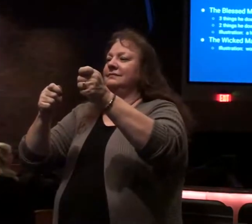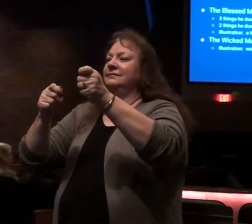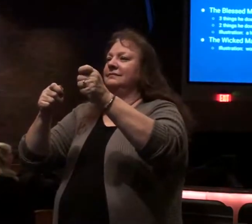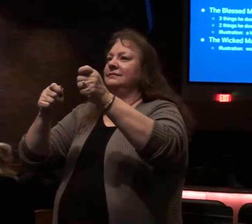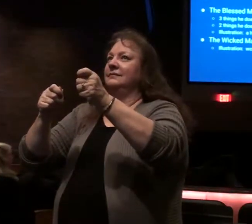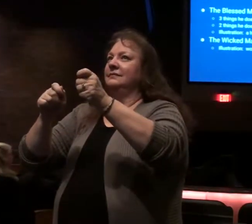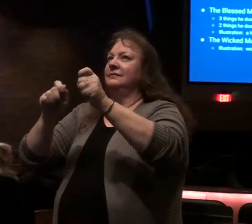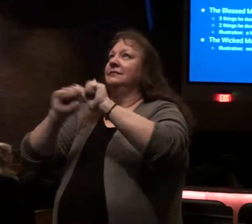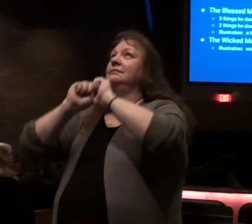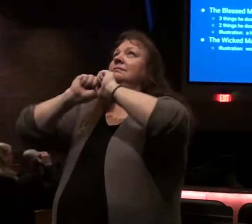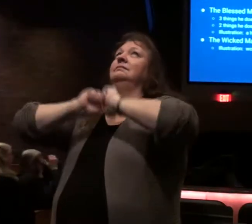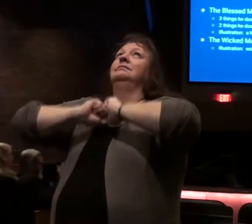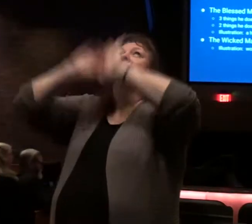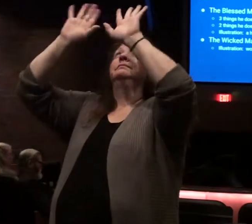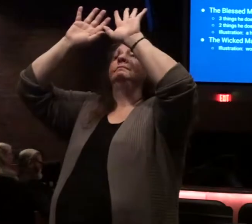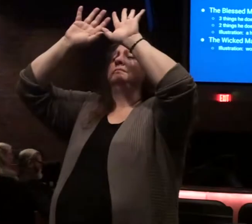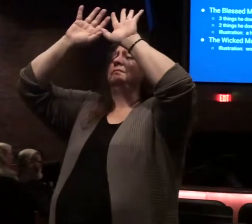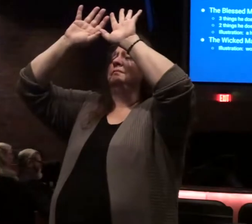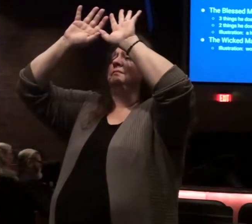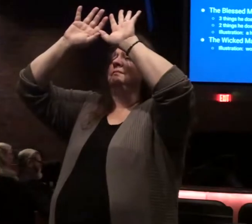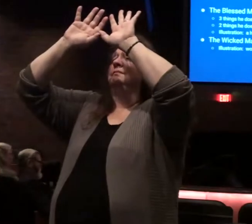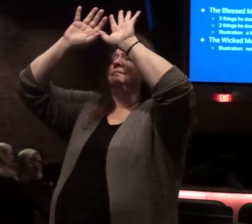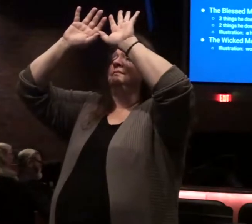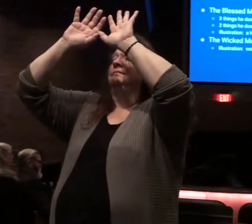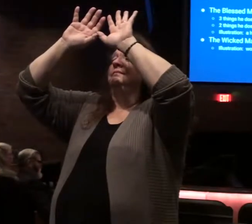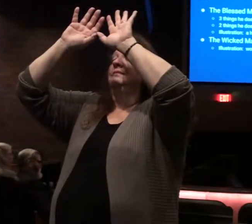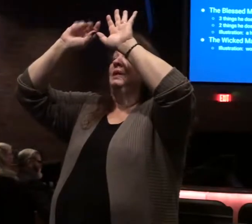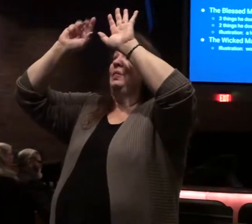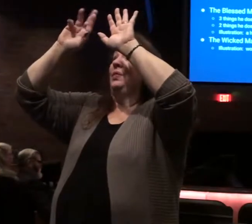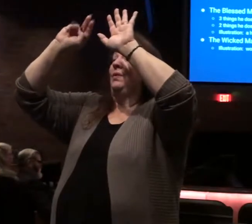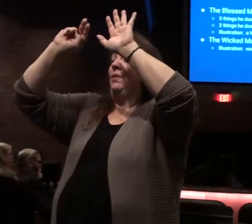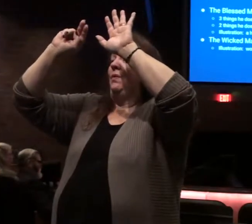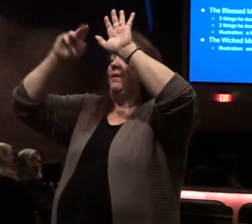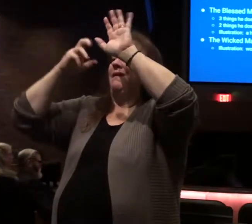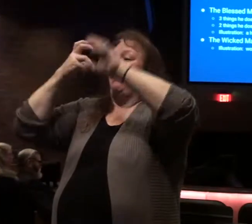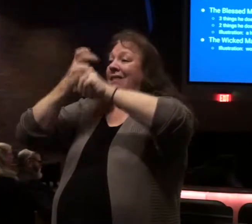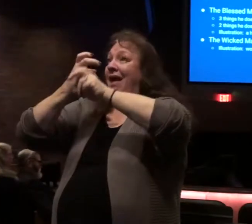they toss the grain in the air the corn the